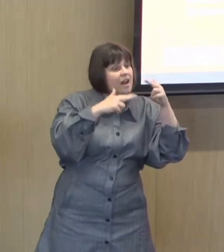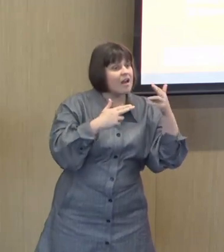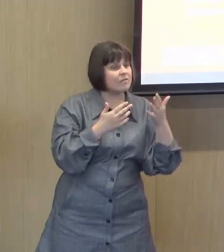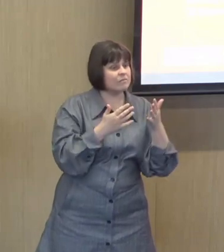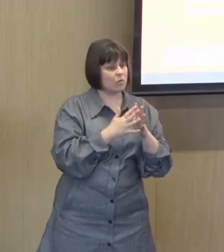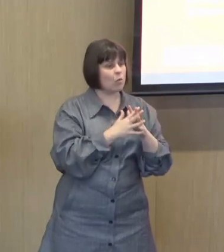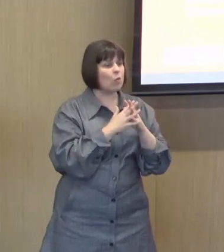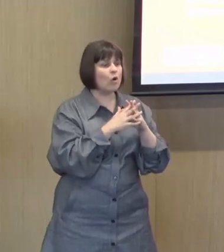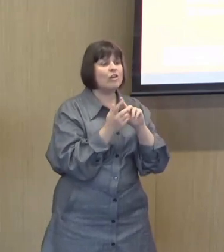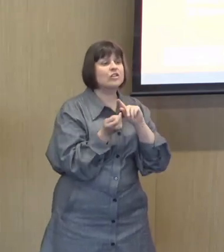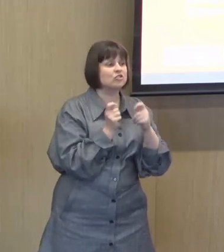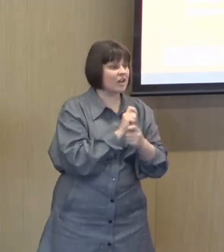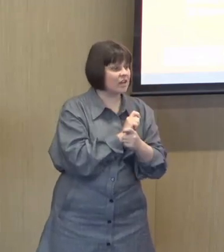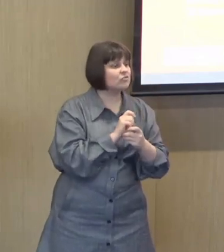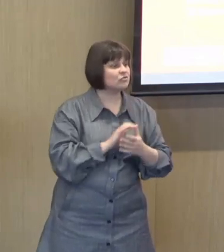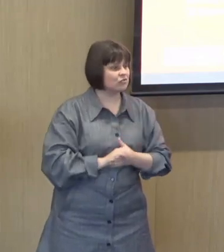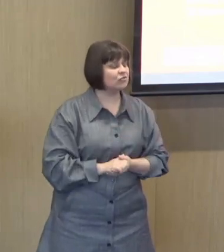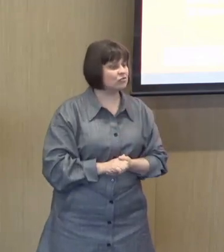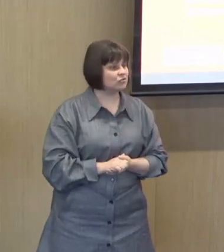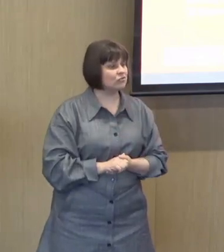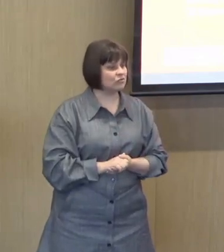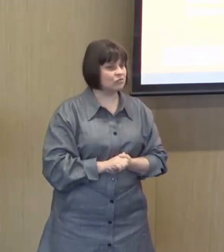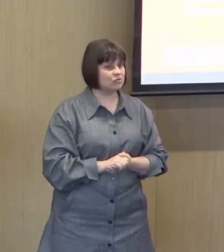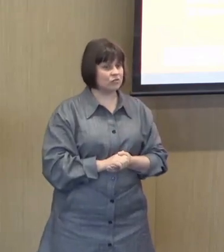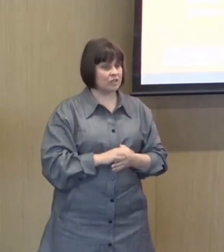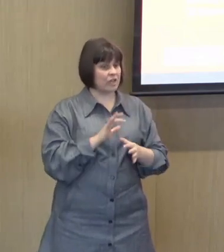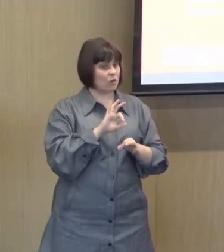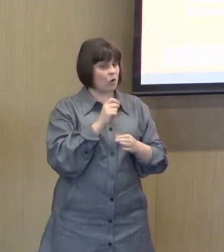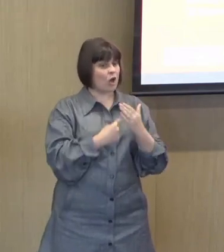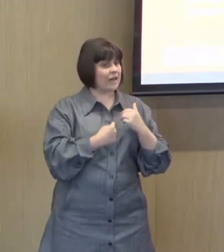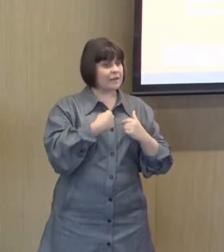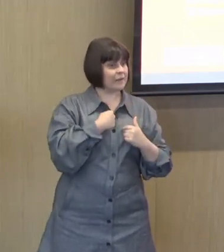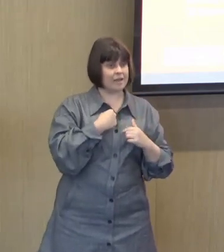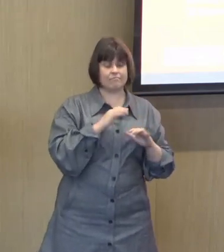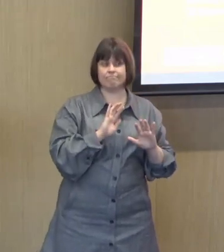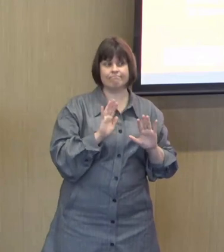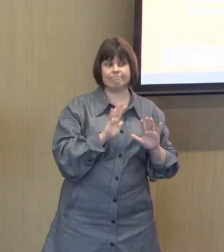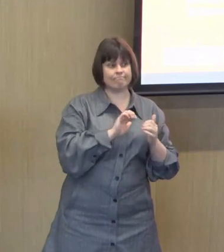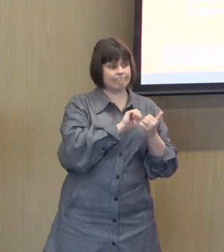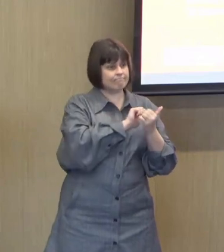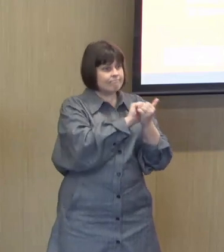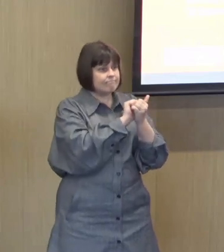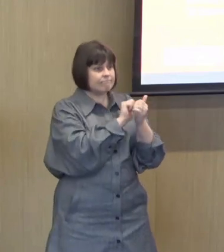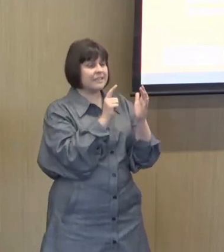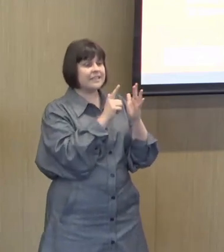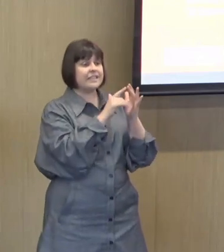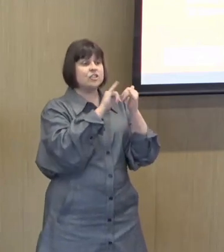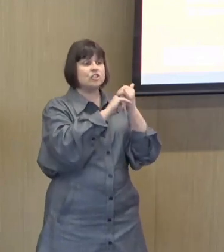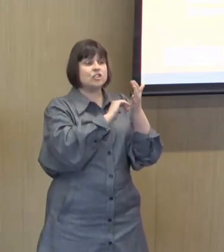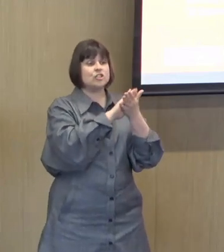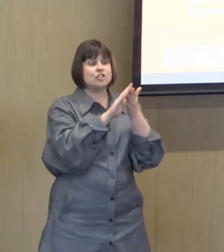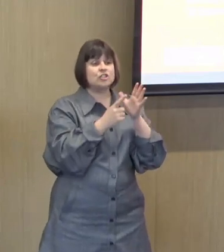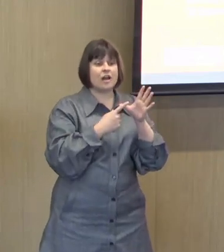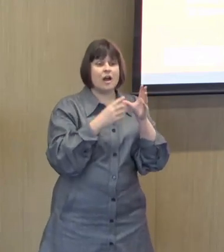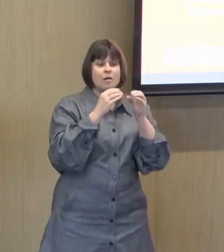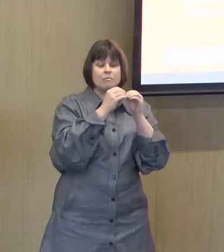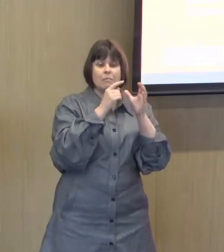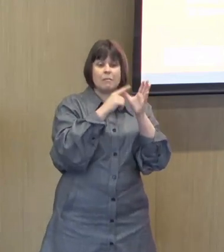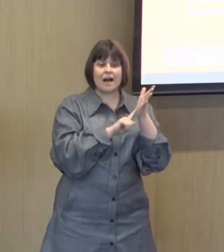change. It wasn't just me. I worked with my colleague Isha Bali. Now Isha can't be here because